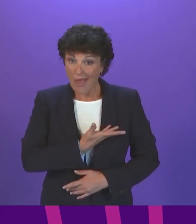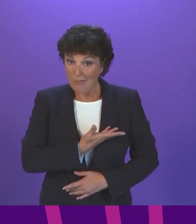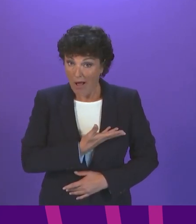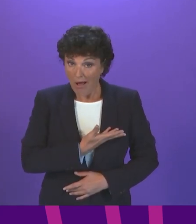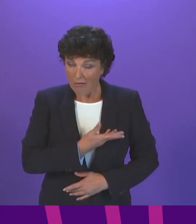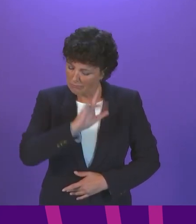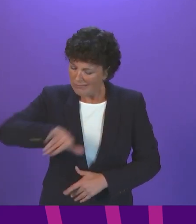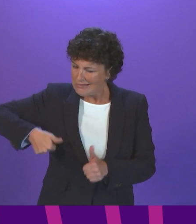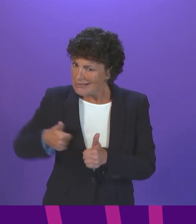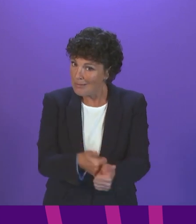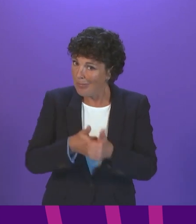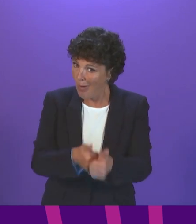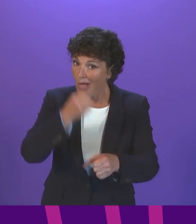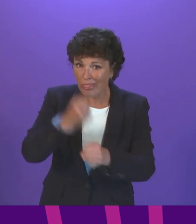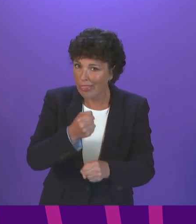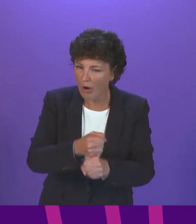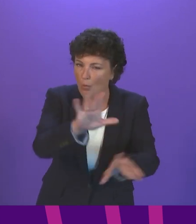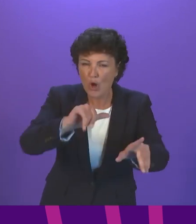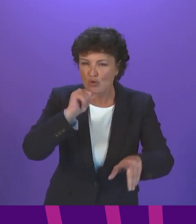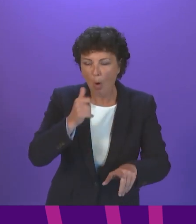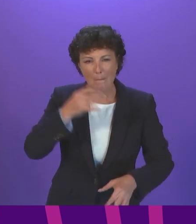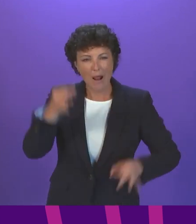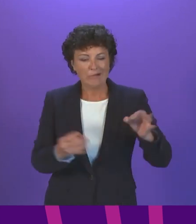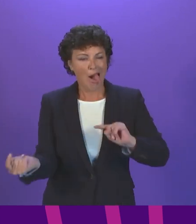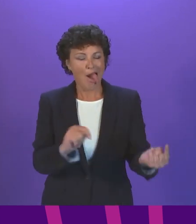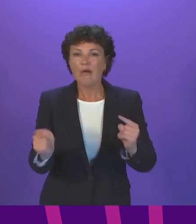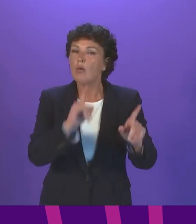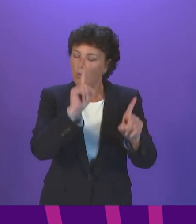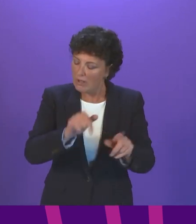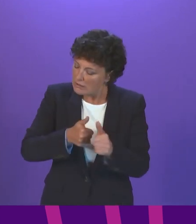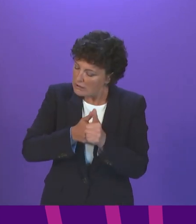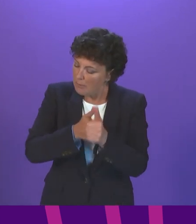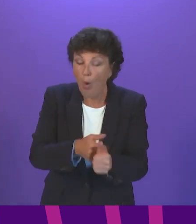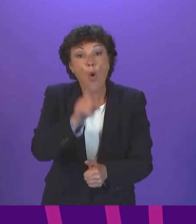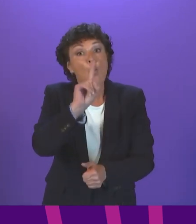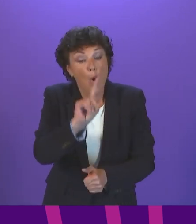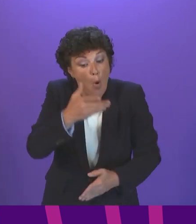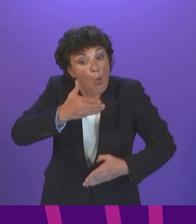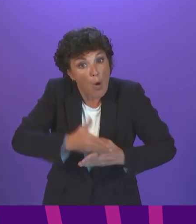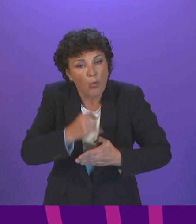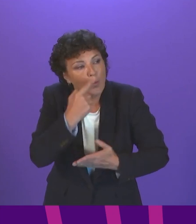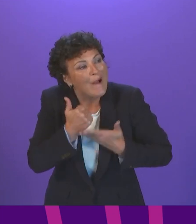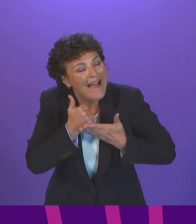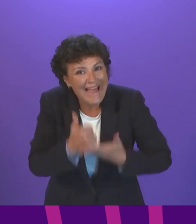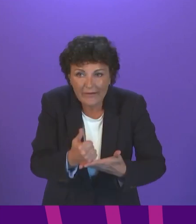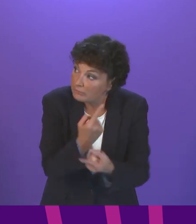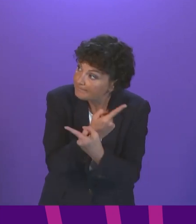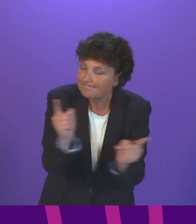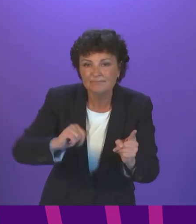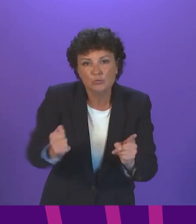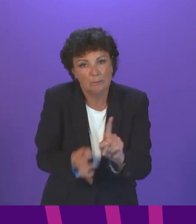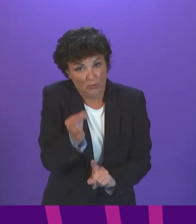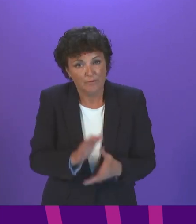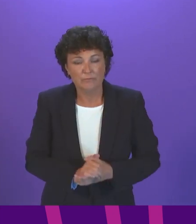opposition for opposition's sake or an ideological opposition. It's about what works and what will make a meaningful difference. On the JCVI,